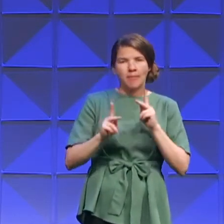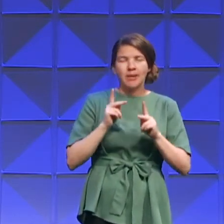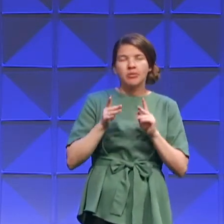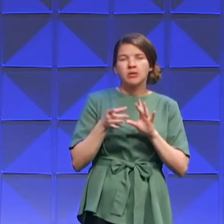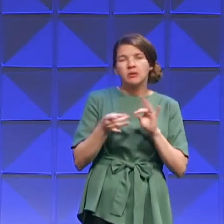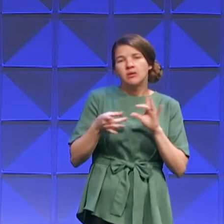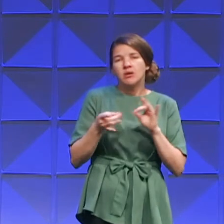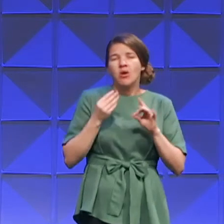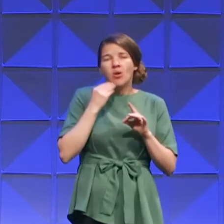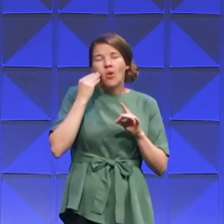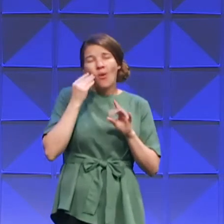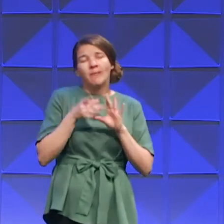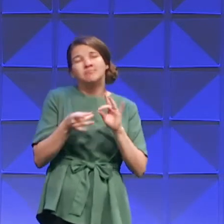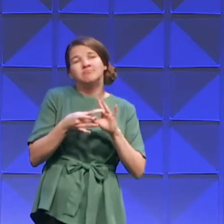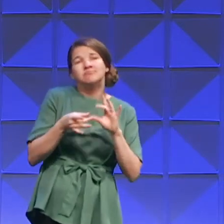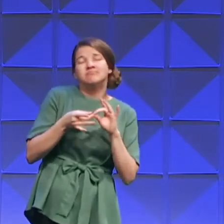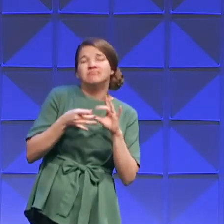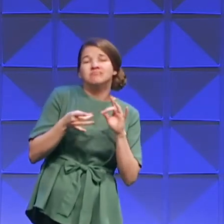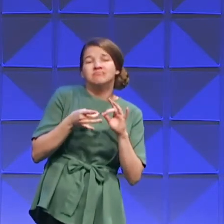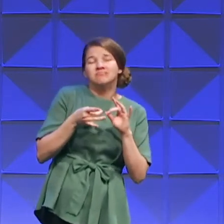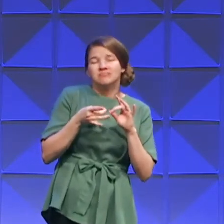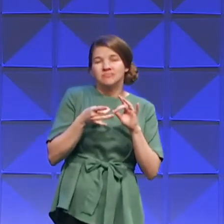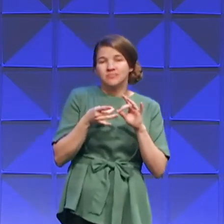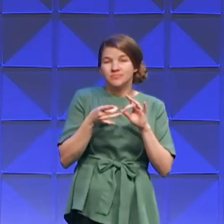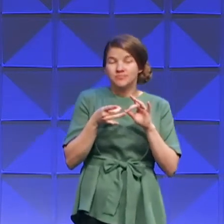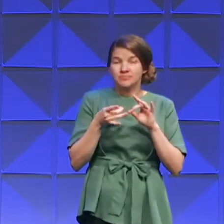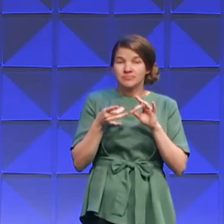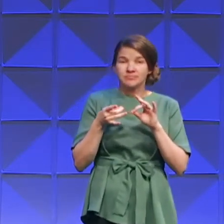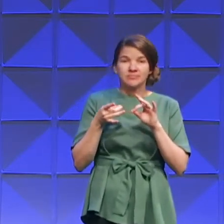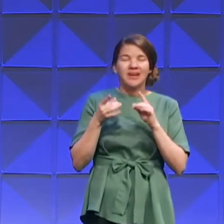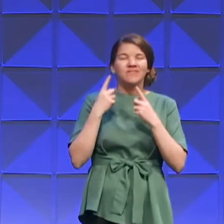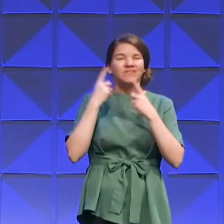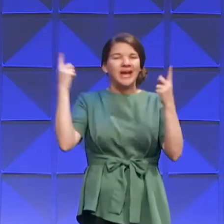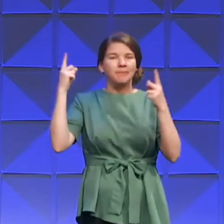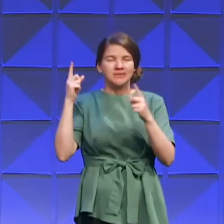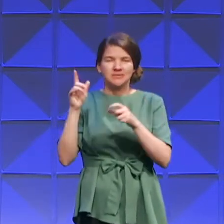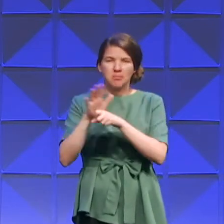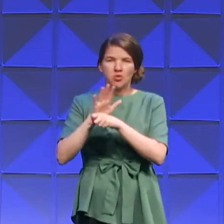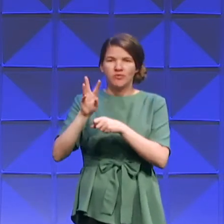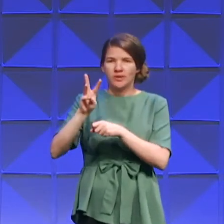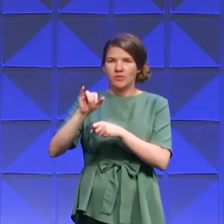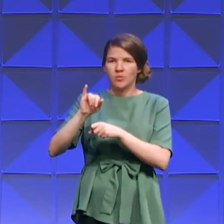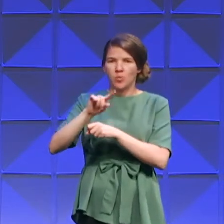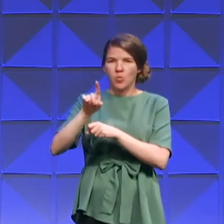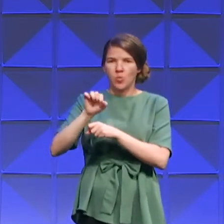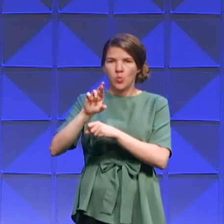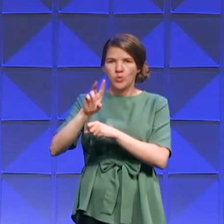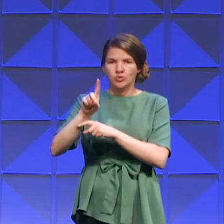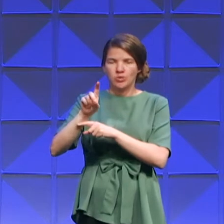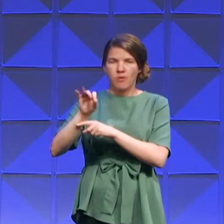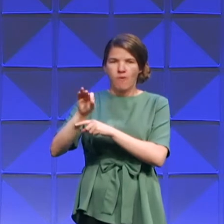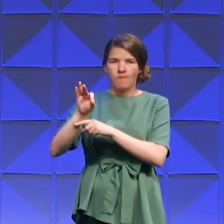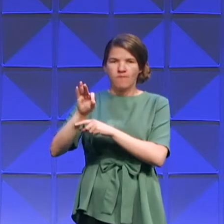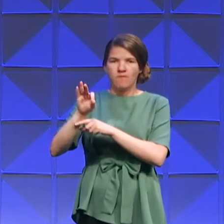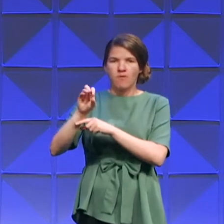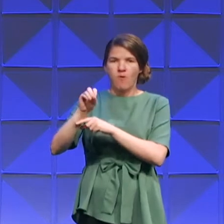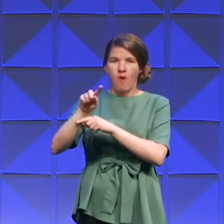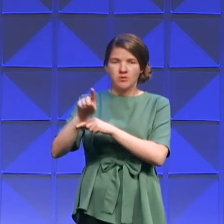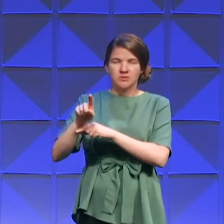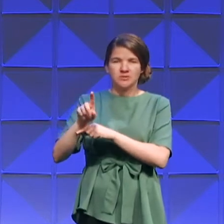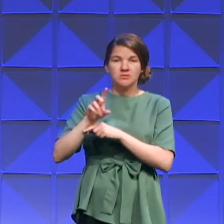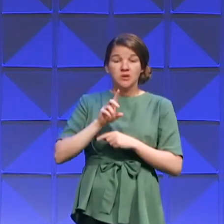home is. In the classic movie, The Wizard of Oz, Dorothy's famous words were,